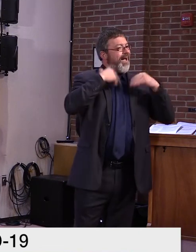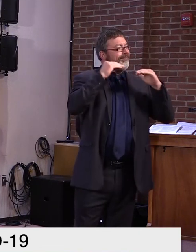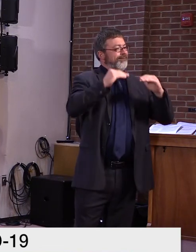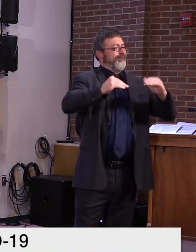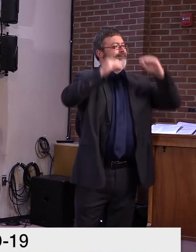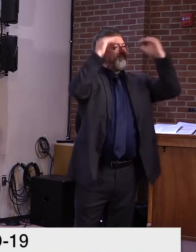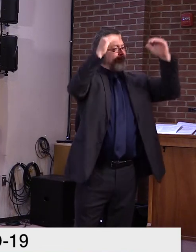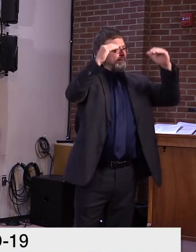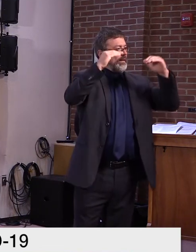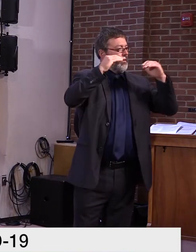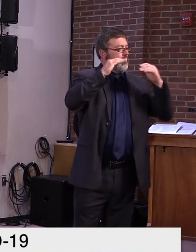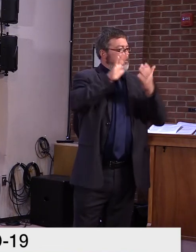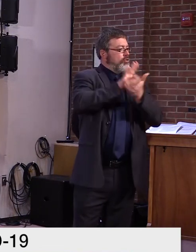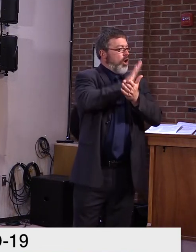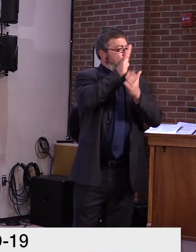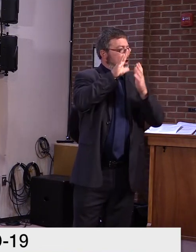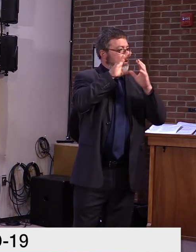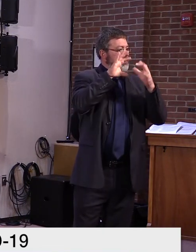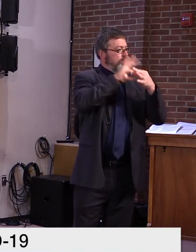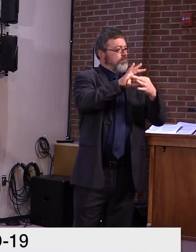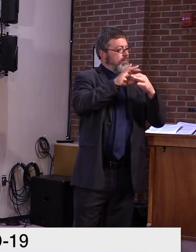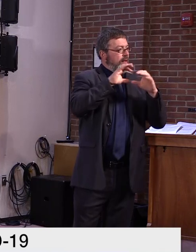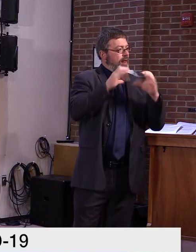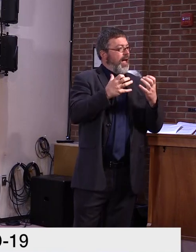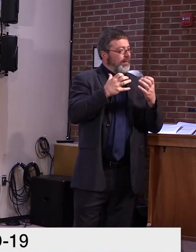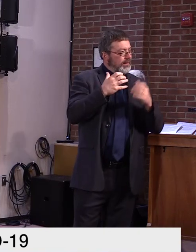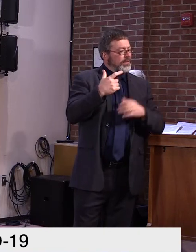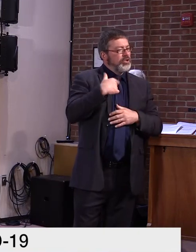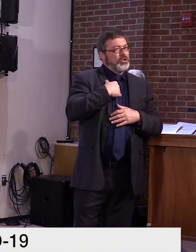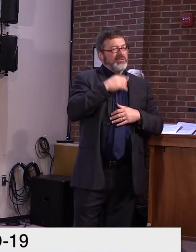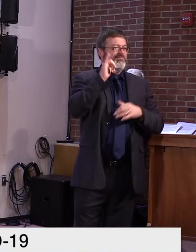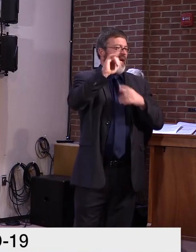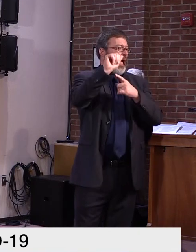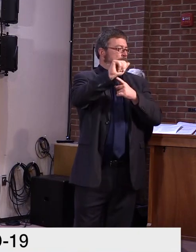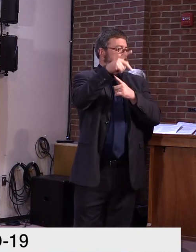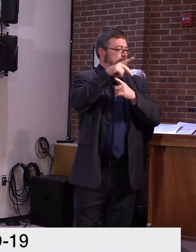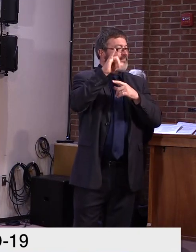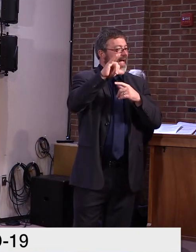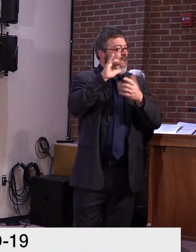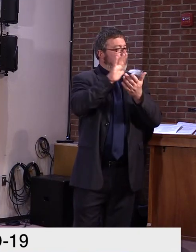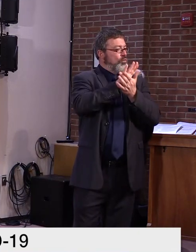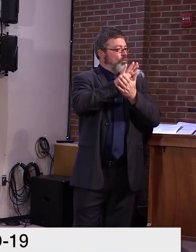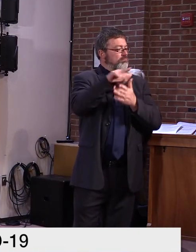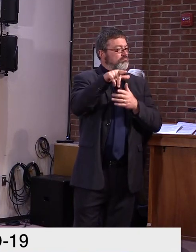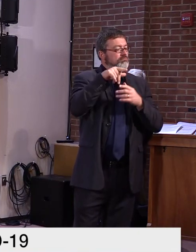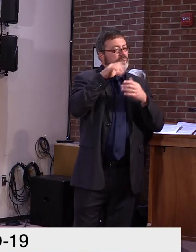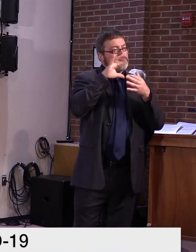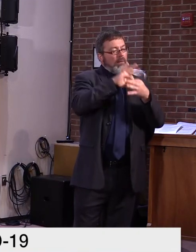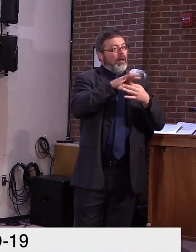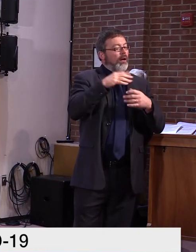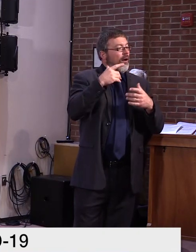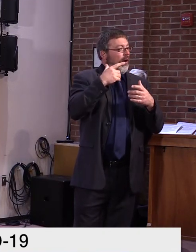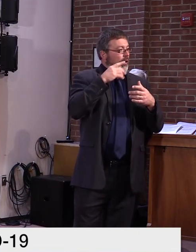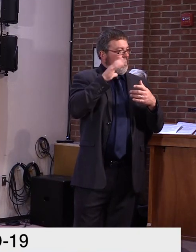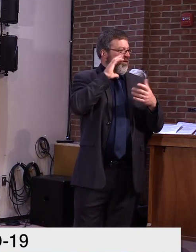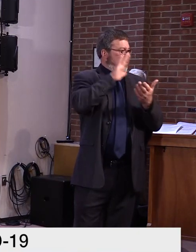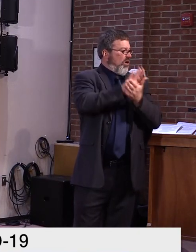offerings and are students getting shortchanged for their education if they aren't getting the class, these classes at all?